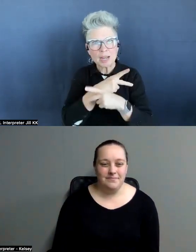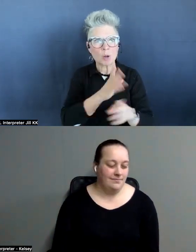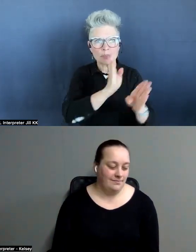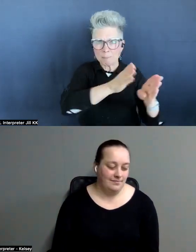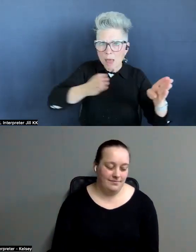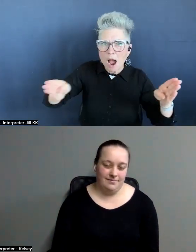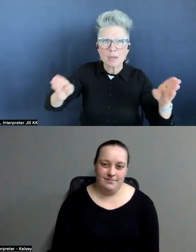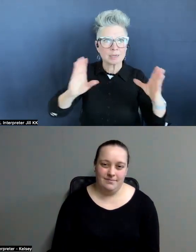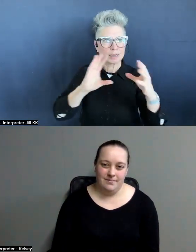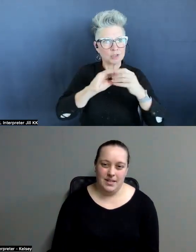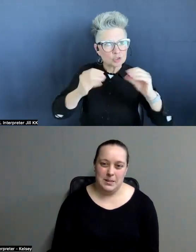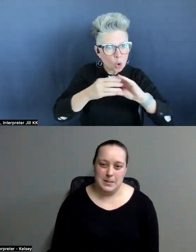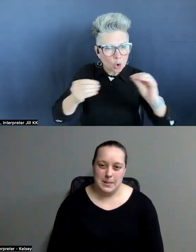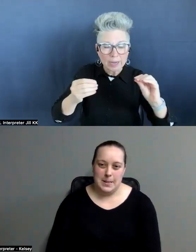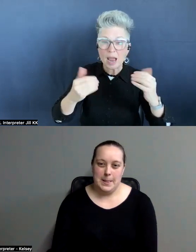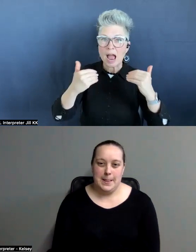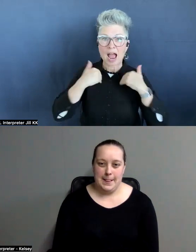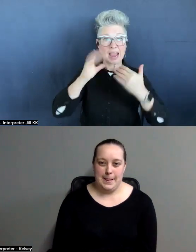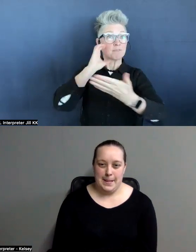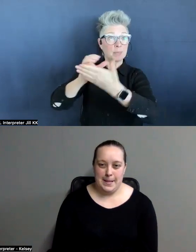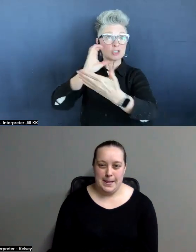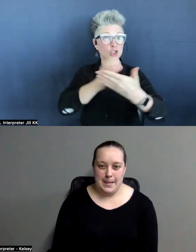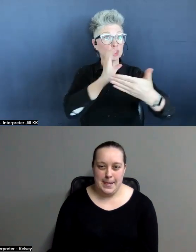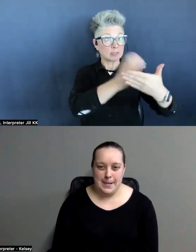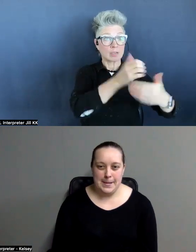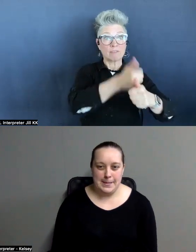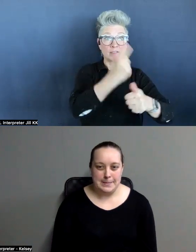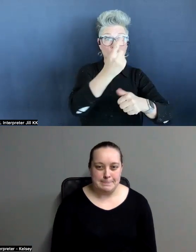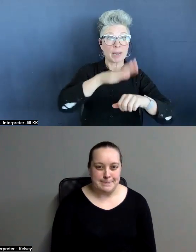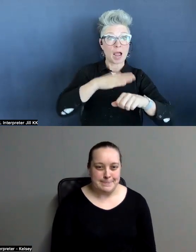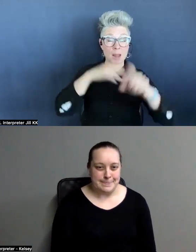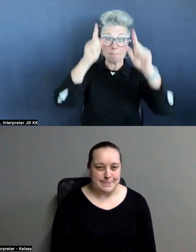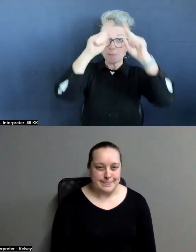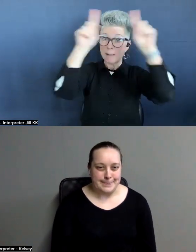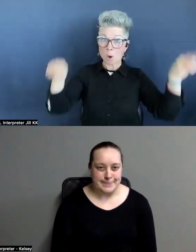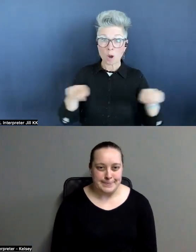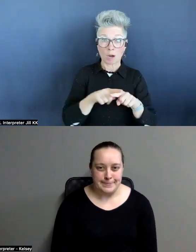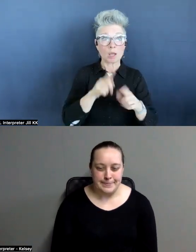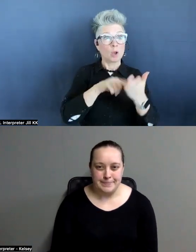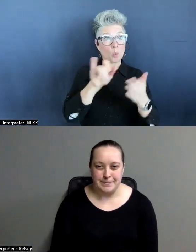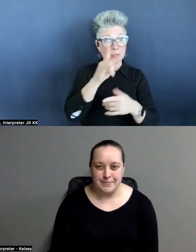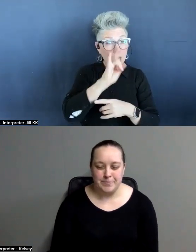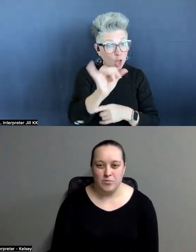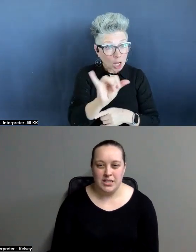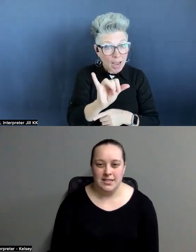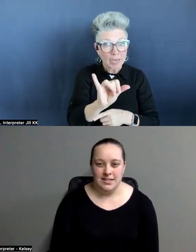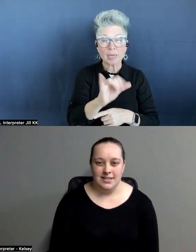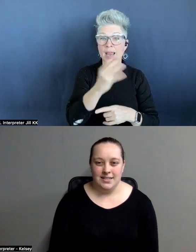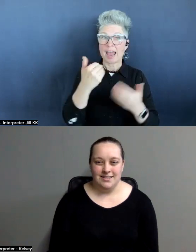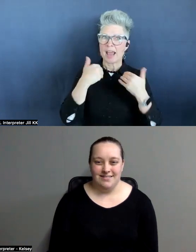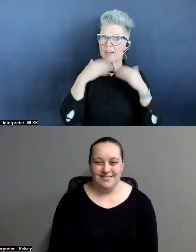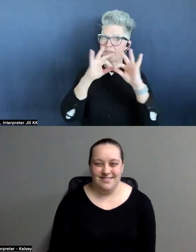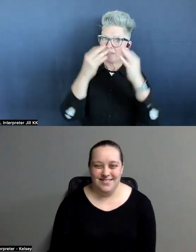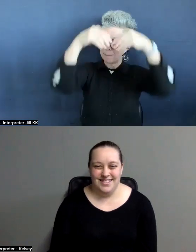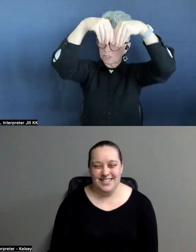as I'm writing, I have pictures of everybody on my board of, you know, what they look like. And I usually have a family tree because,